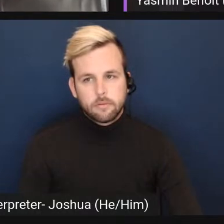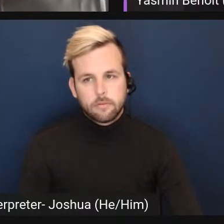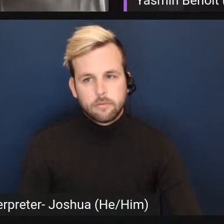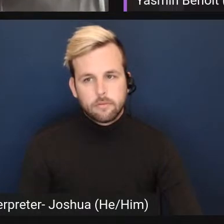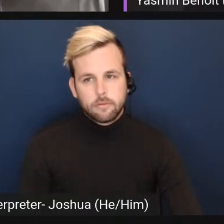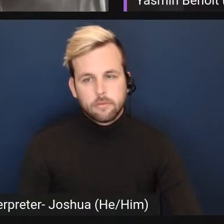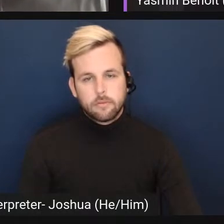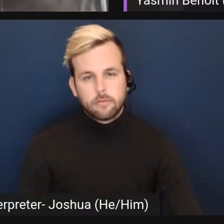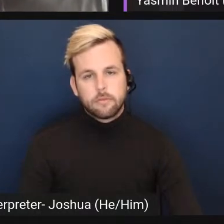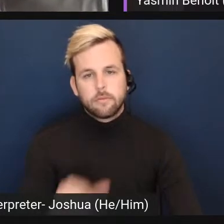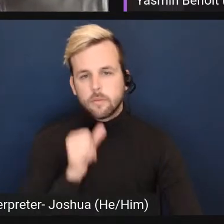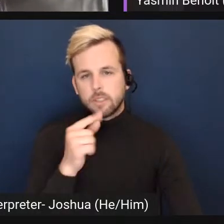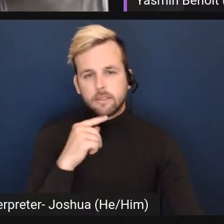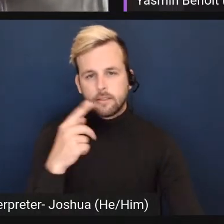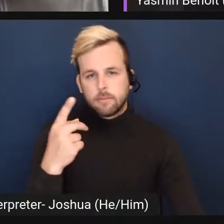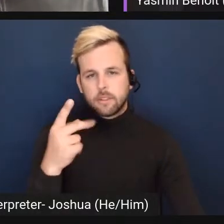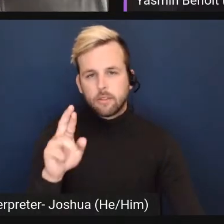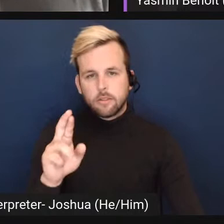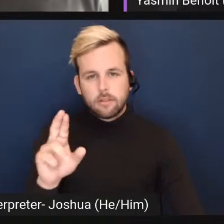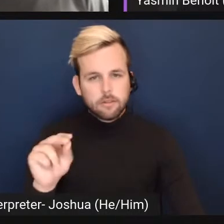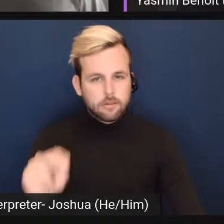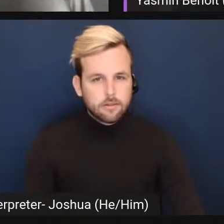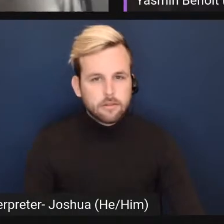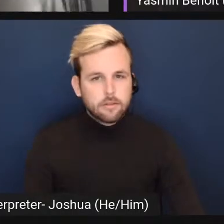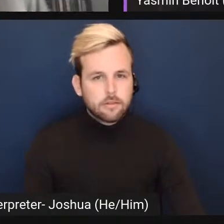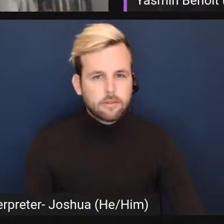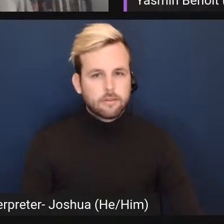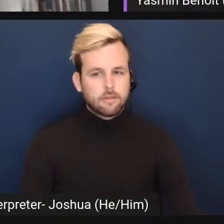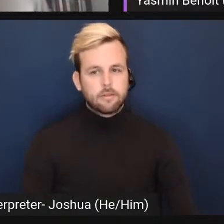I wouldn't say it's PR, by the way, guys. Yeah.